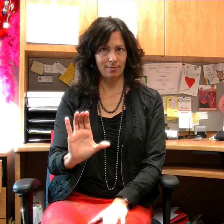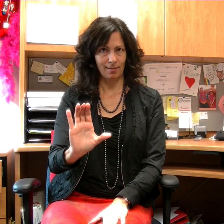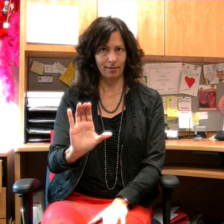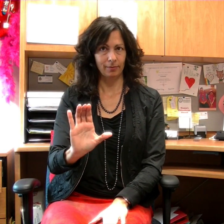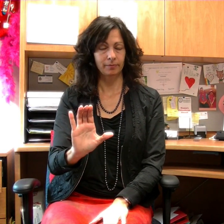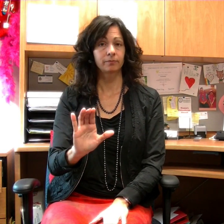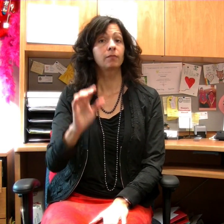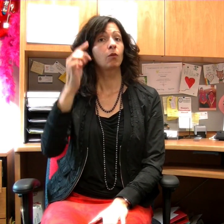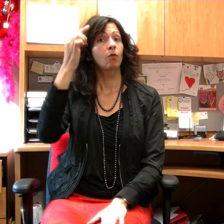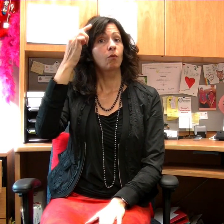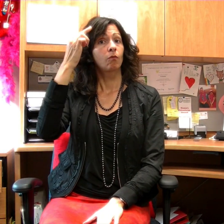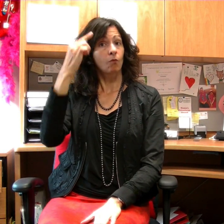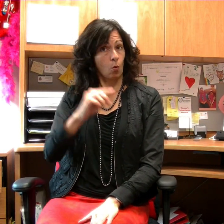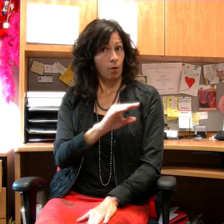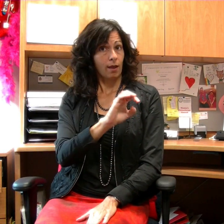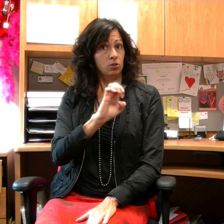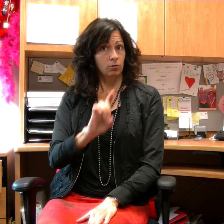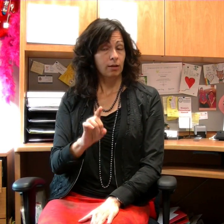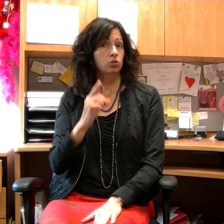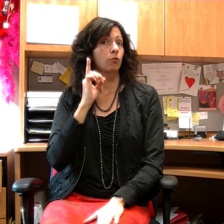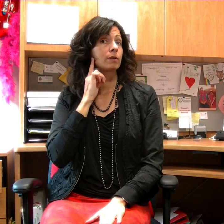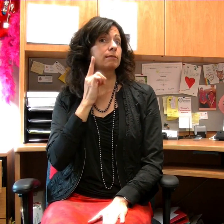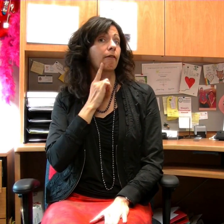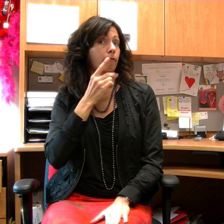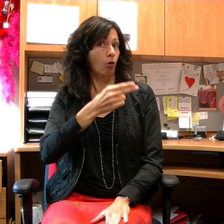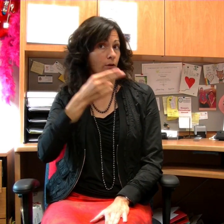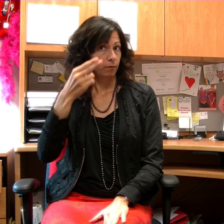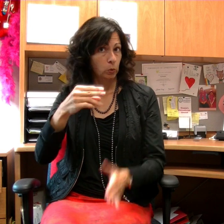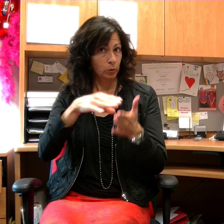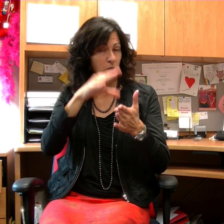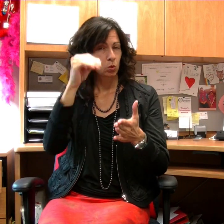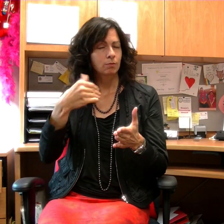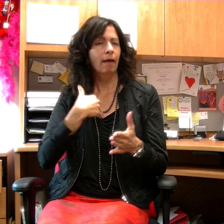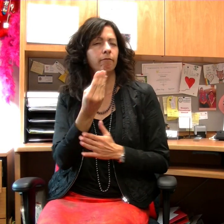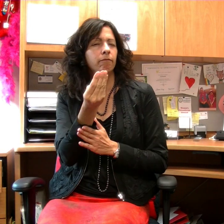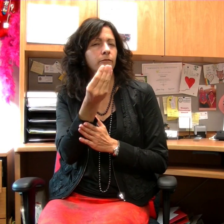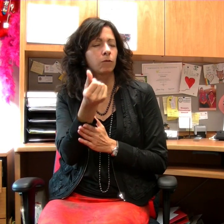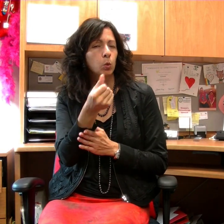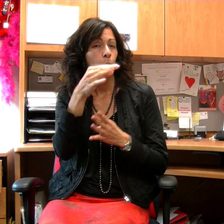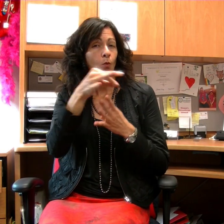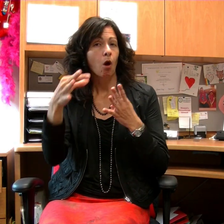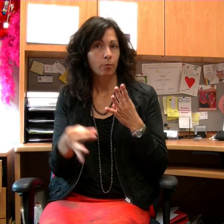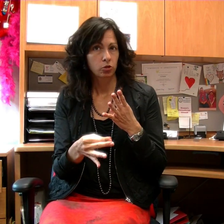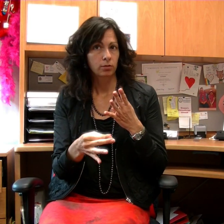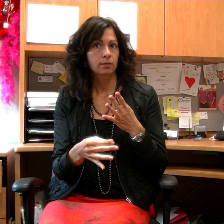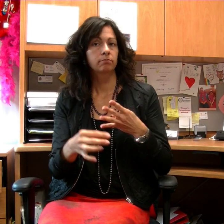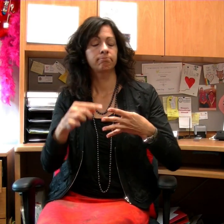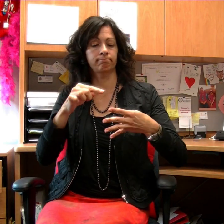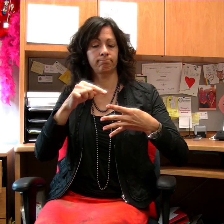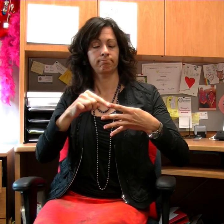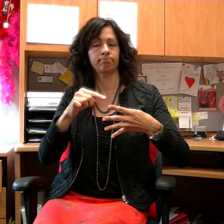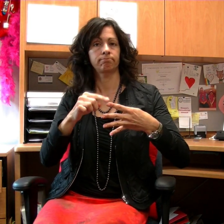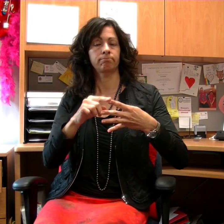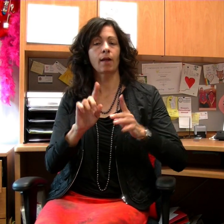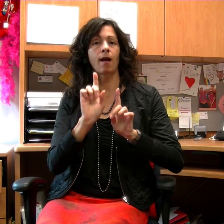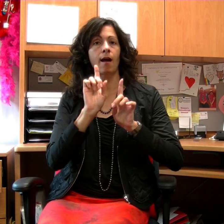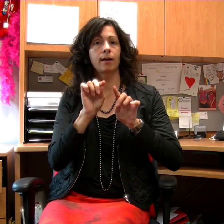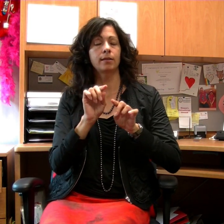education in the province of British Columbia. There are a few educational options for deaf and hard of hearing students in the province of